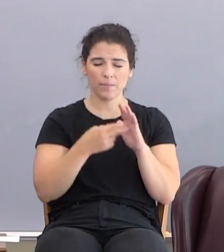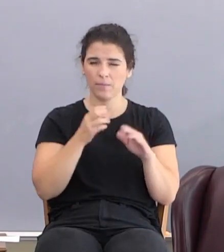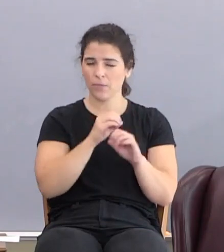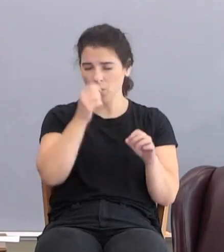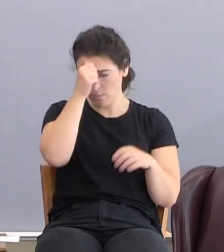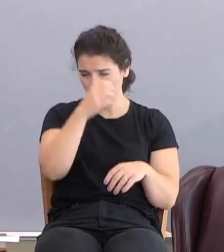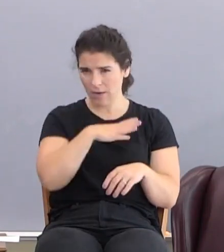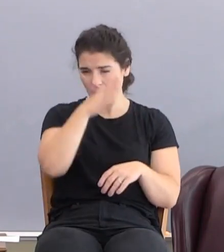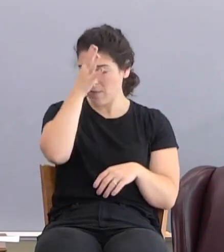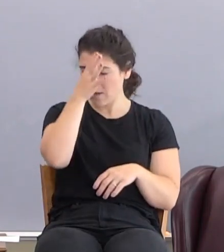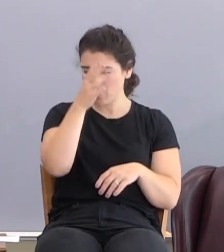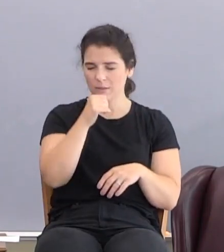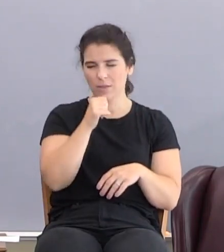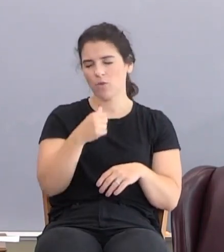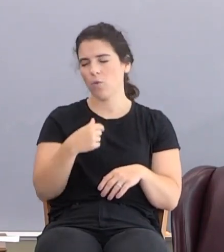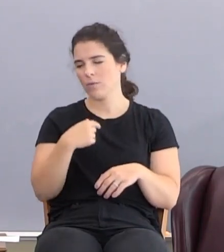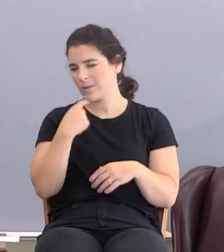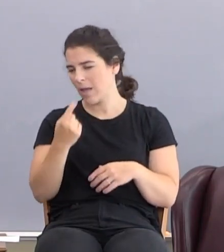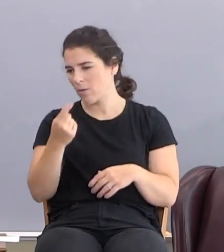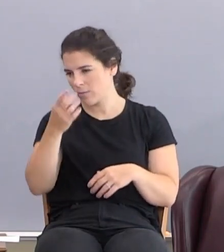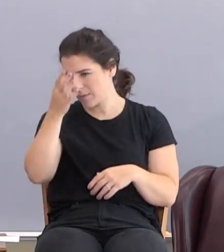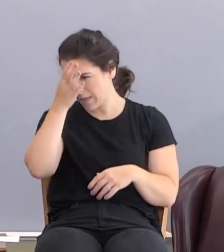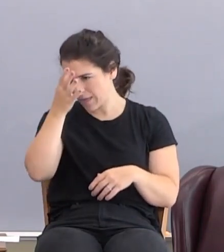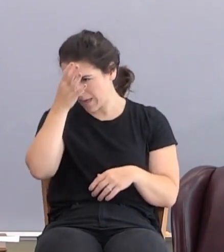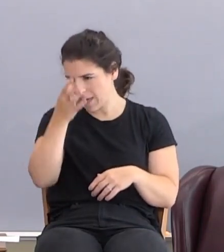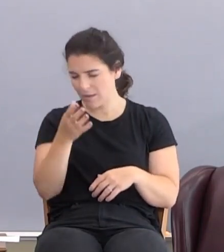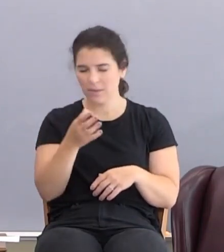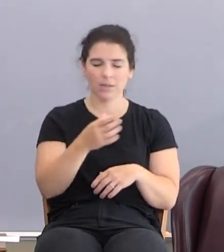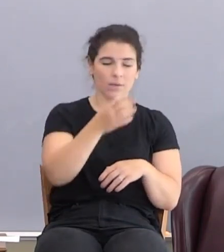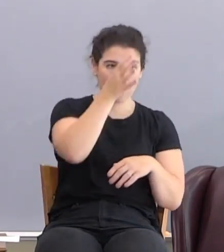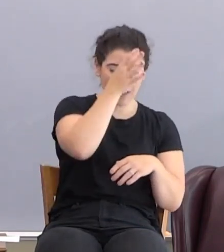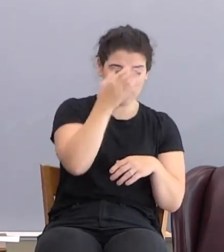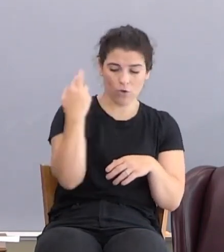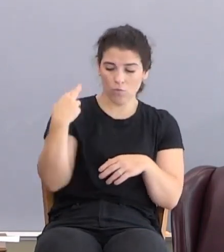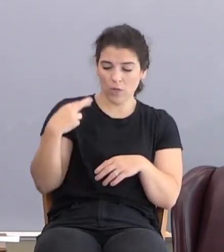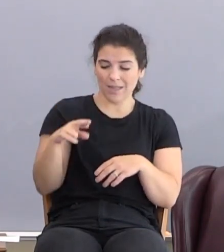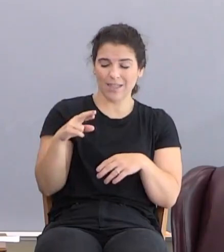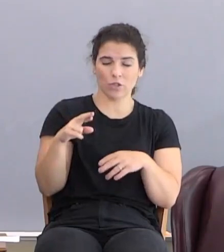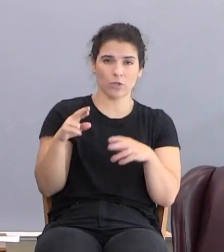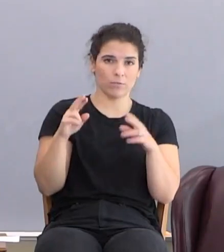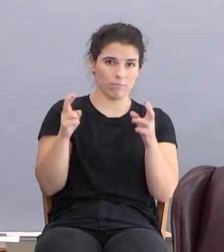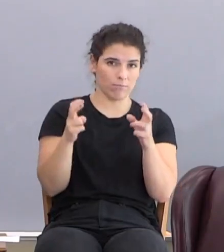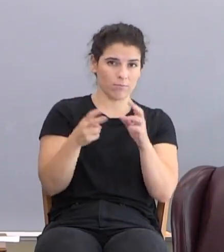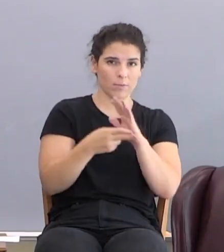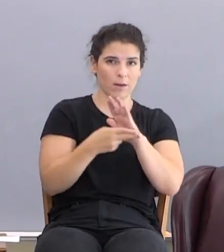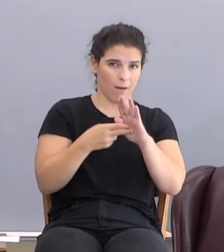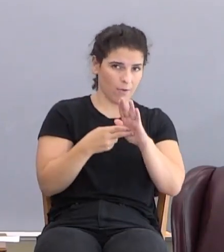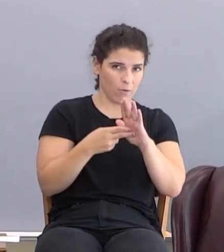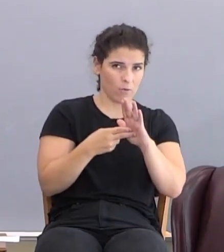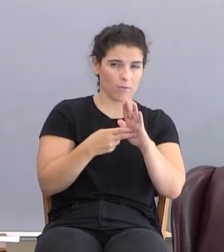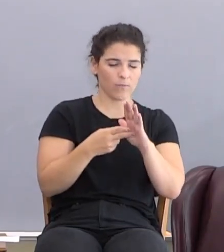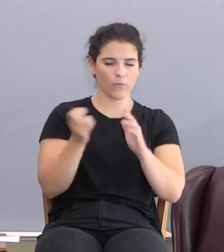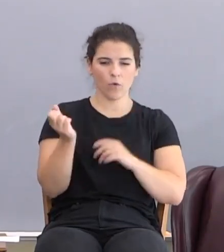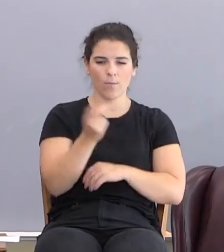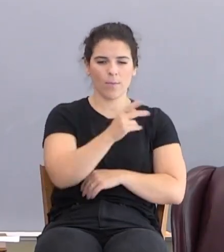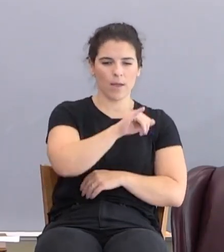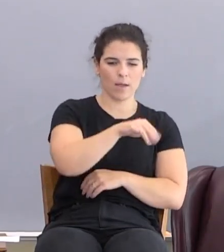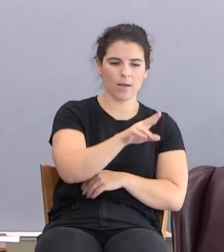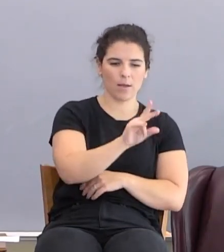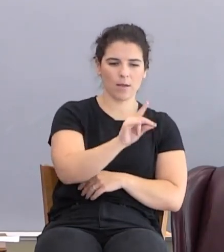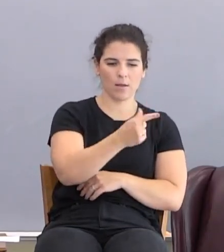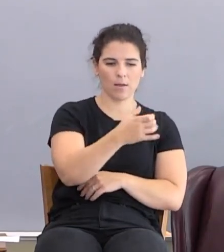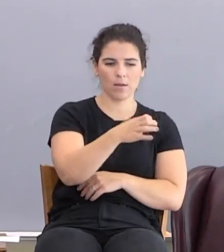call your daddy father. He's talking about using father as a religious title. goes back to Judges chapter number 17 in